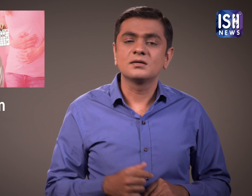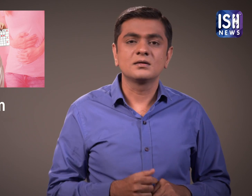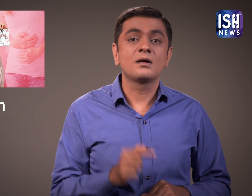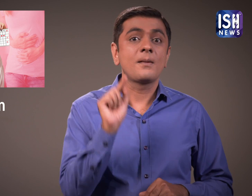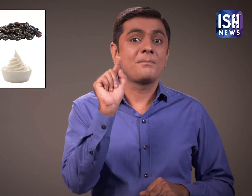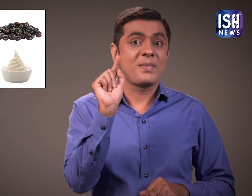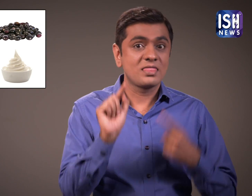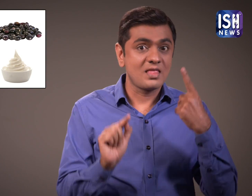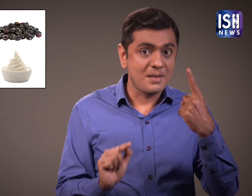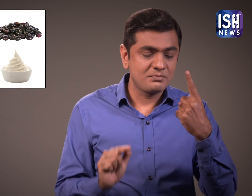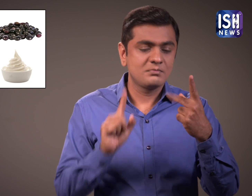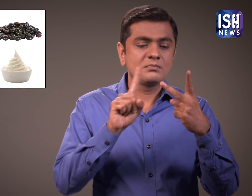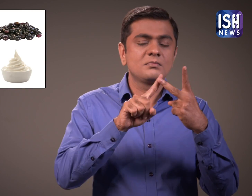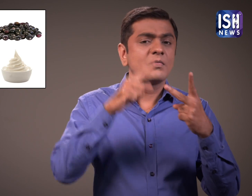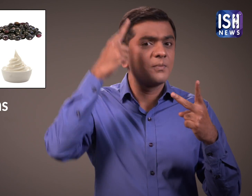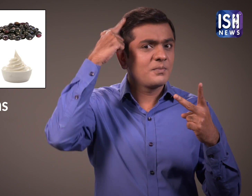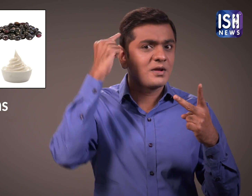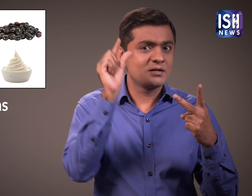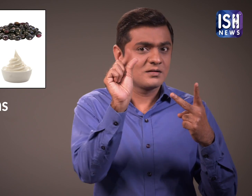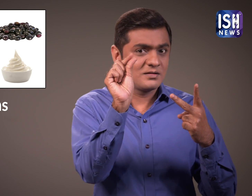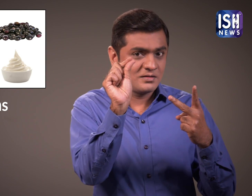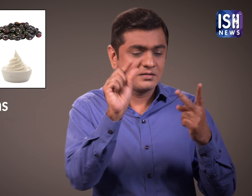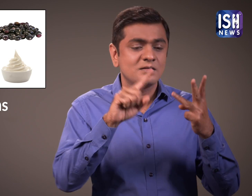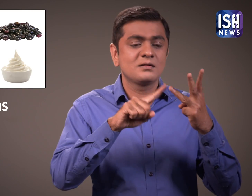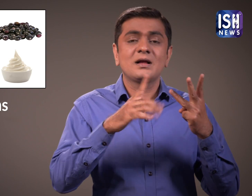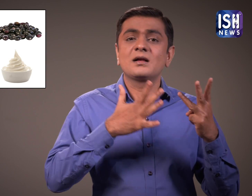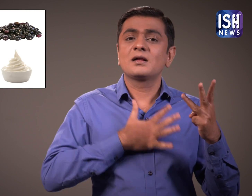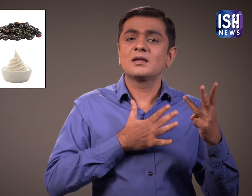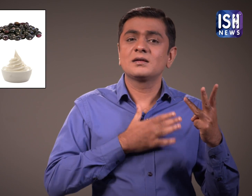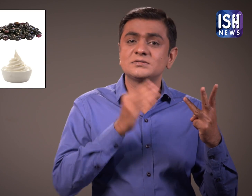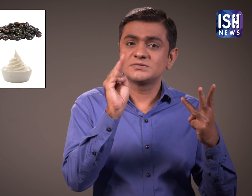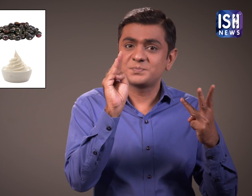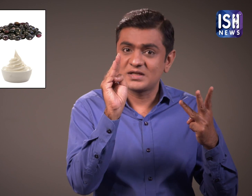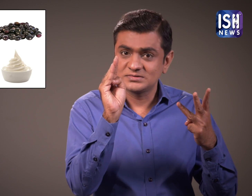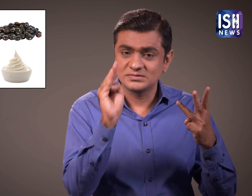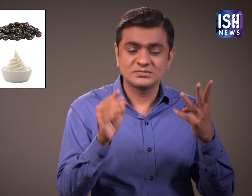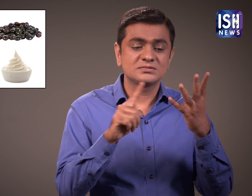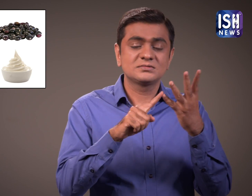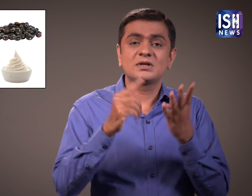Magnesium can be found in almonds, black beans, spinach and yoghurt.